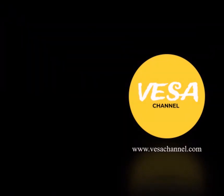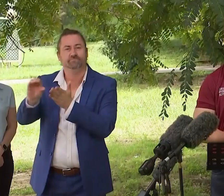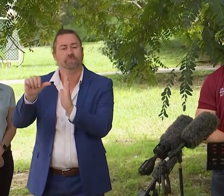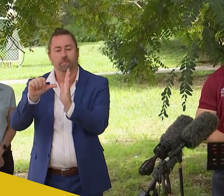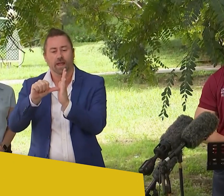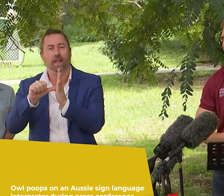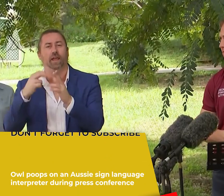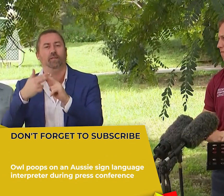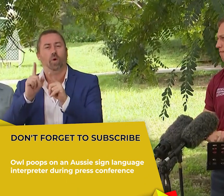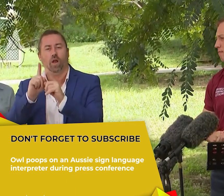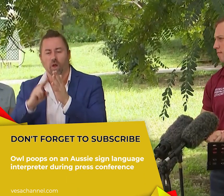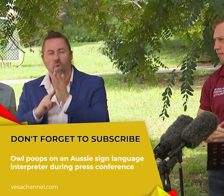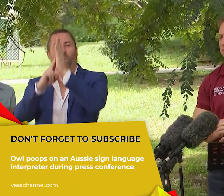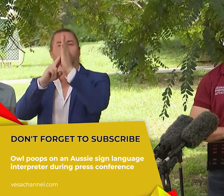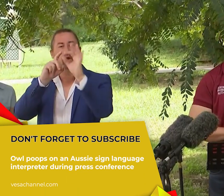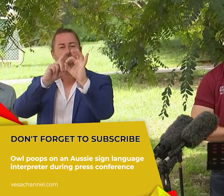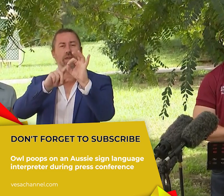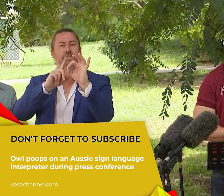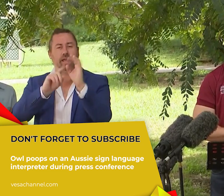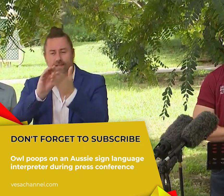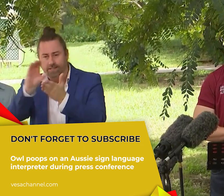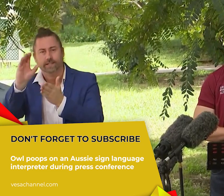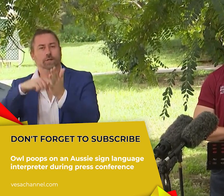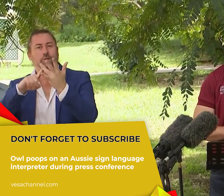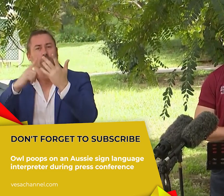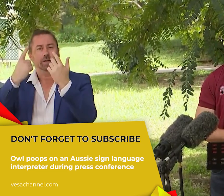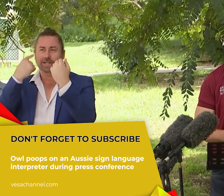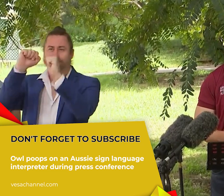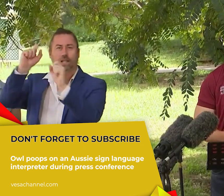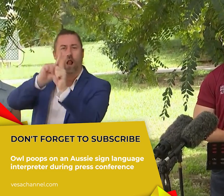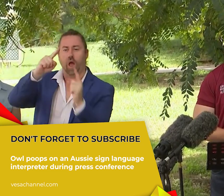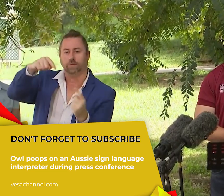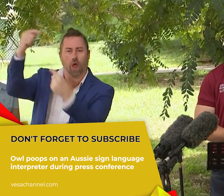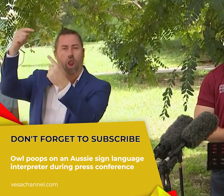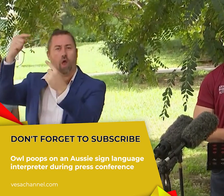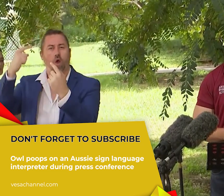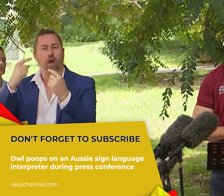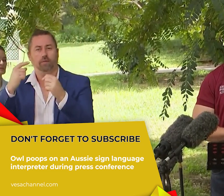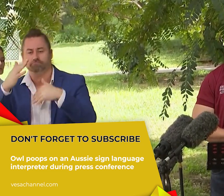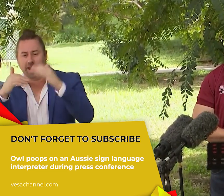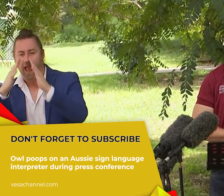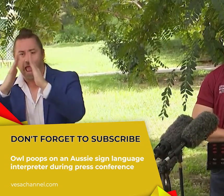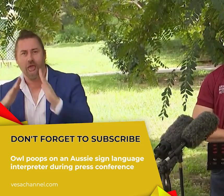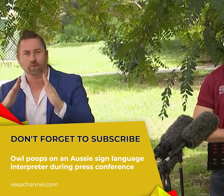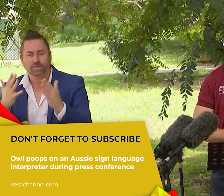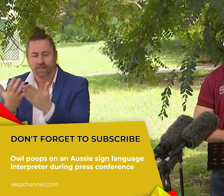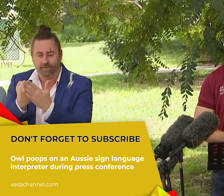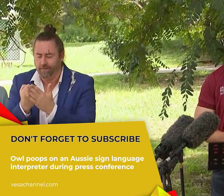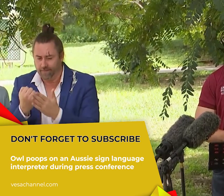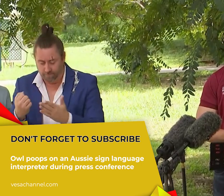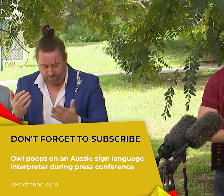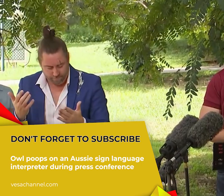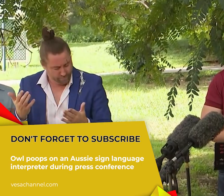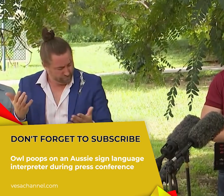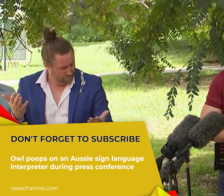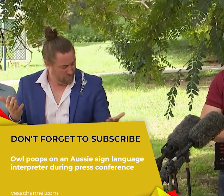Queensland Deputy Premier Stephen Miles was speaking at a press conference about recent flooding in Brisbane. An owl briefly